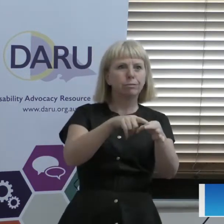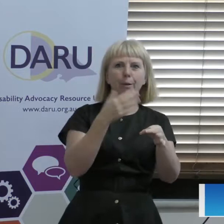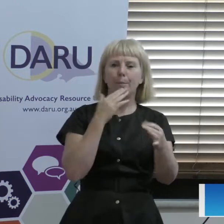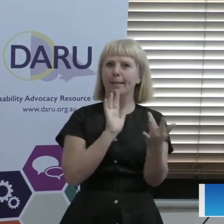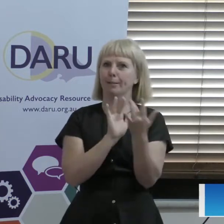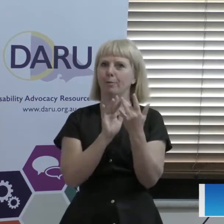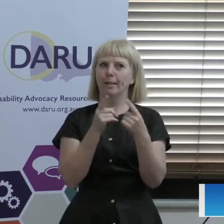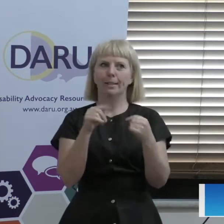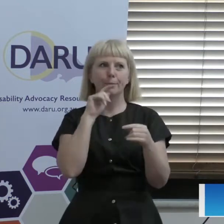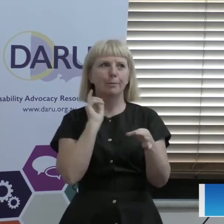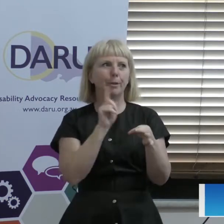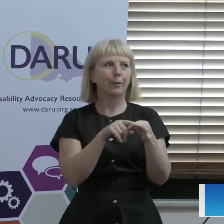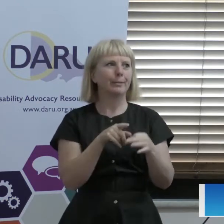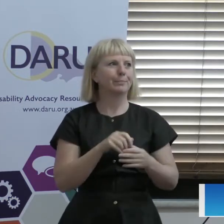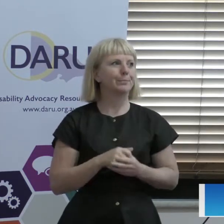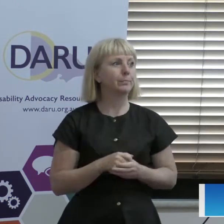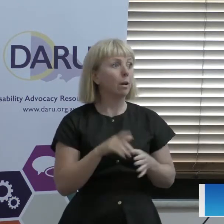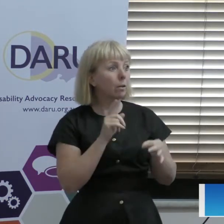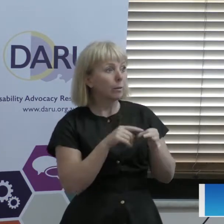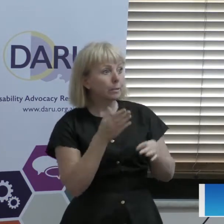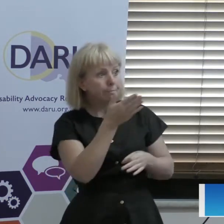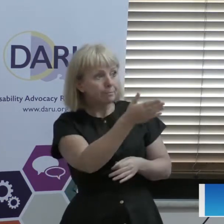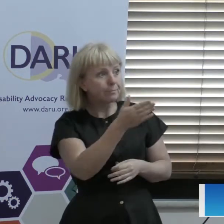get you signed up. Oh, there's another question down here.